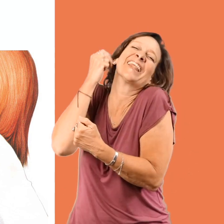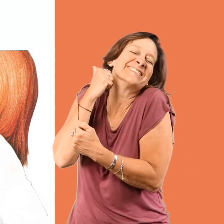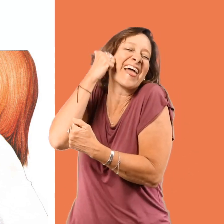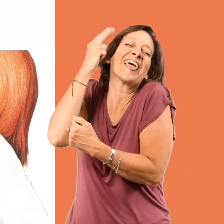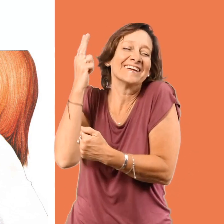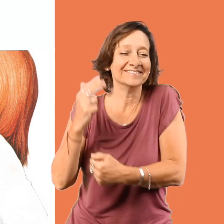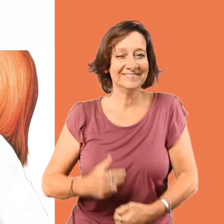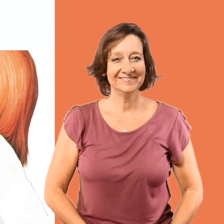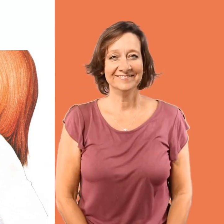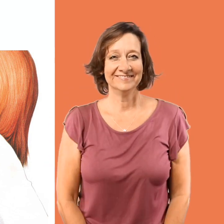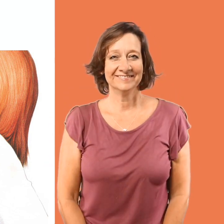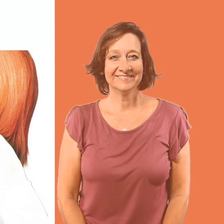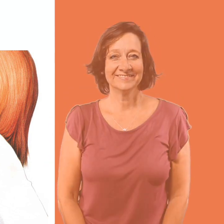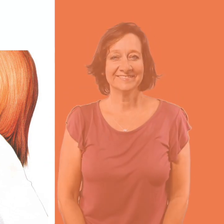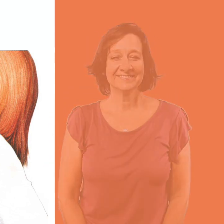Here she is licking my face.